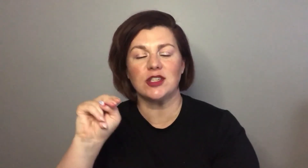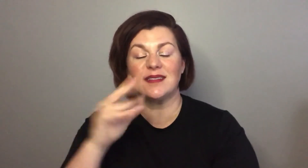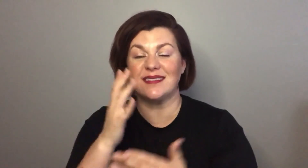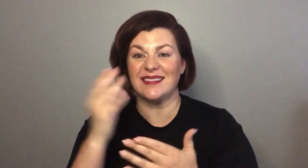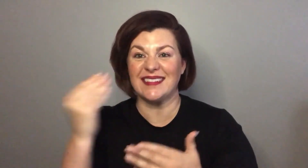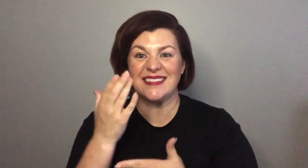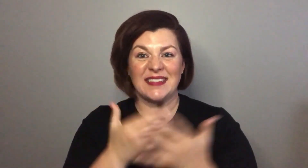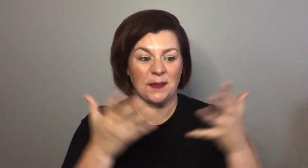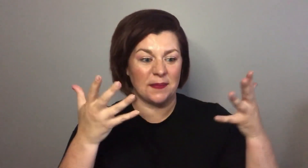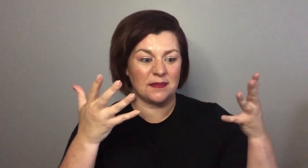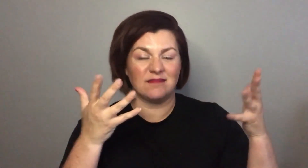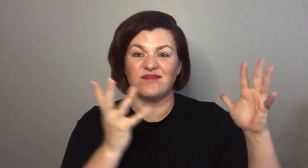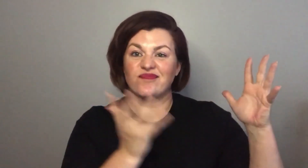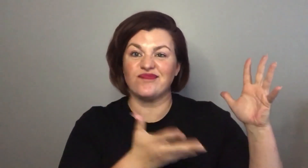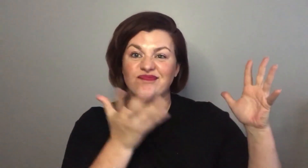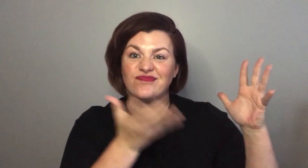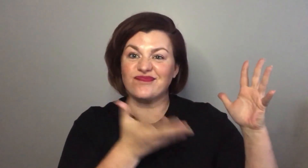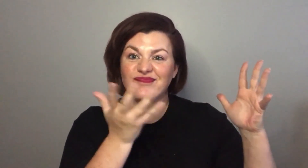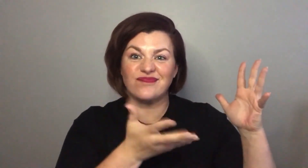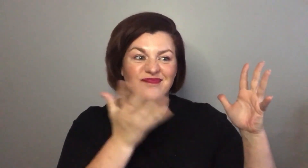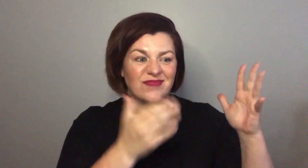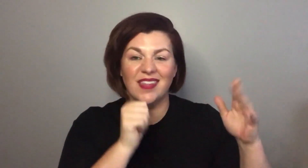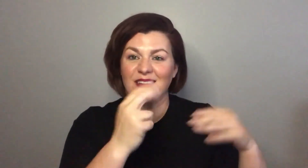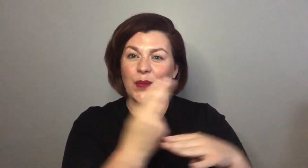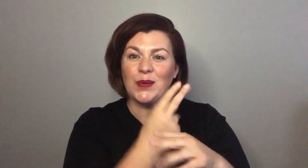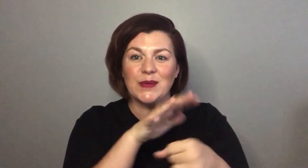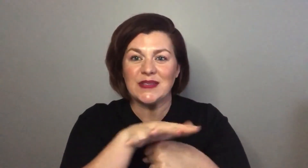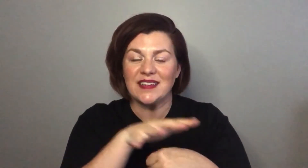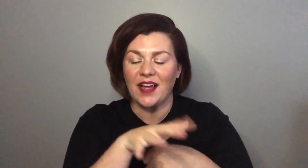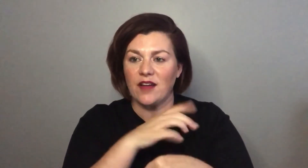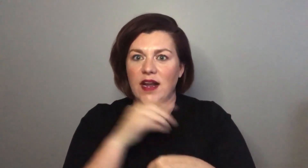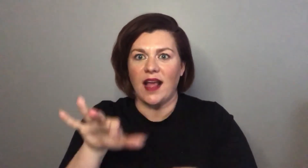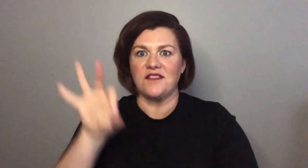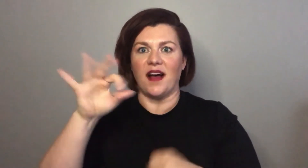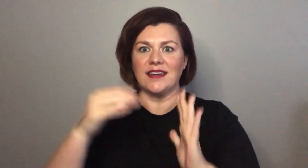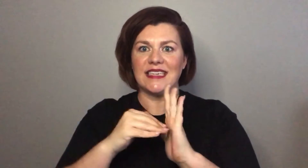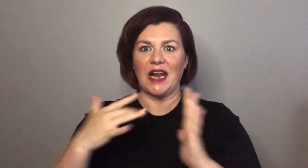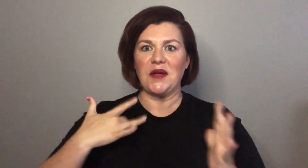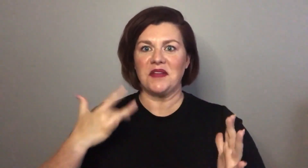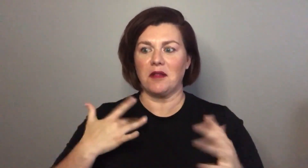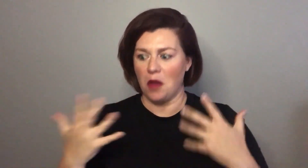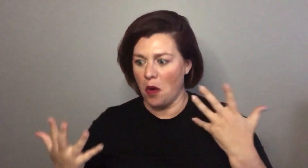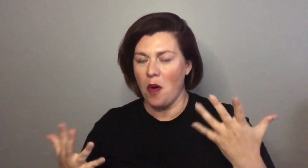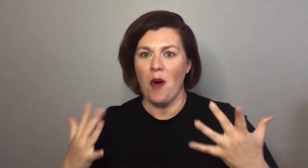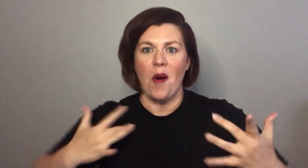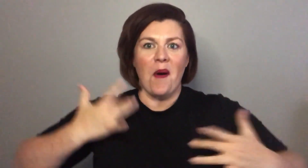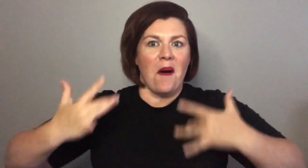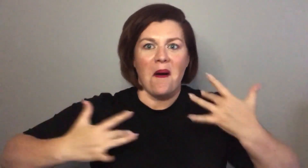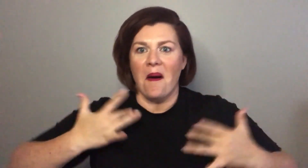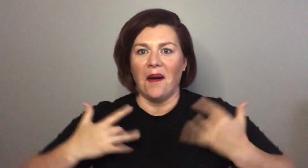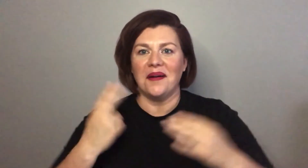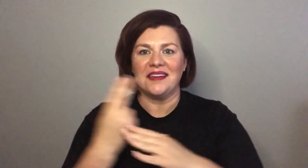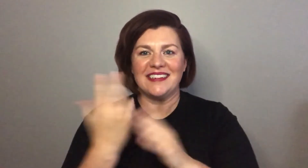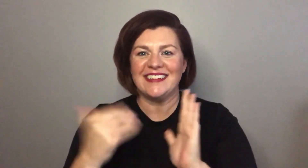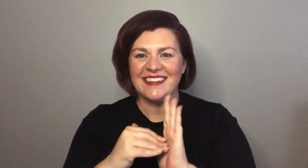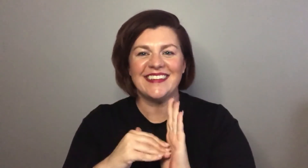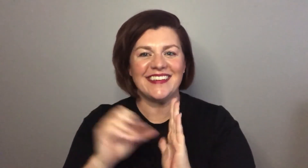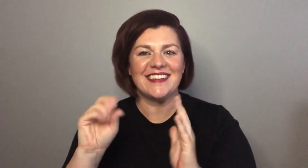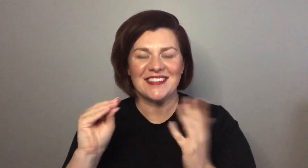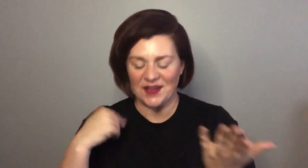I have stuff in my collection that I just have not used for a while and I don't use enough and then I find it and I get excited about